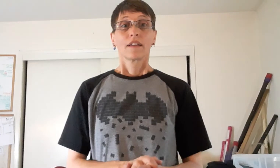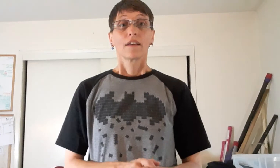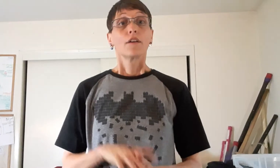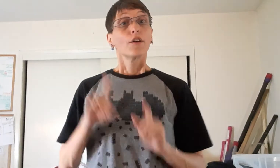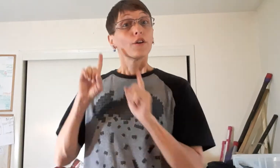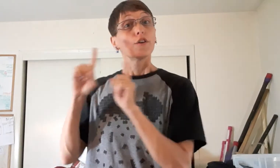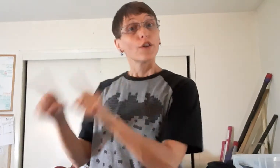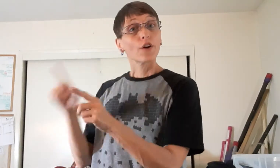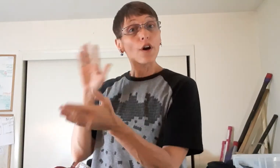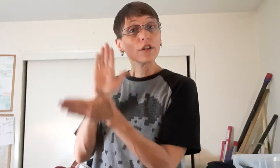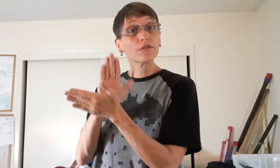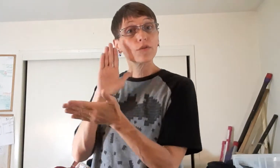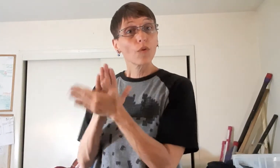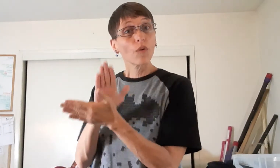Do you go to school?